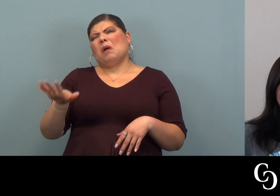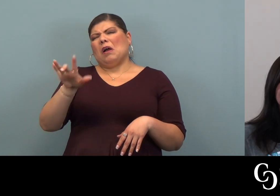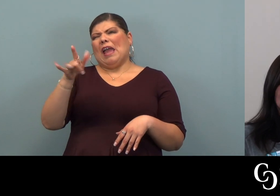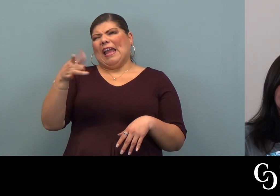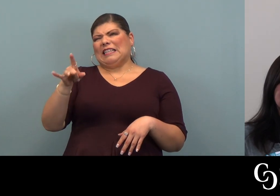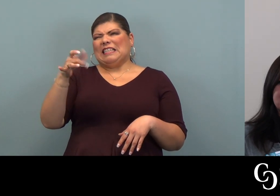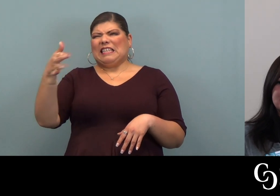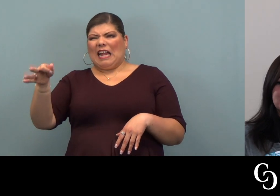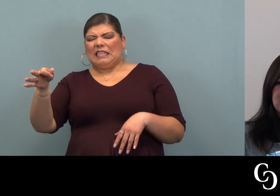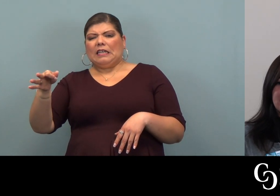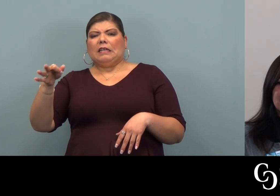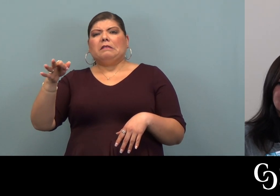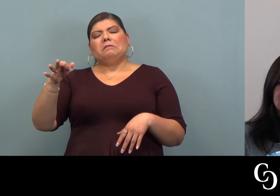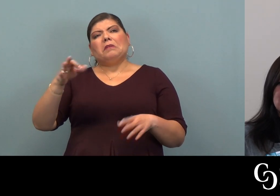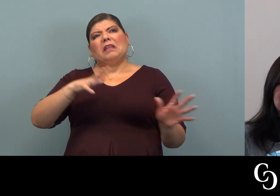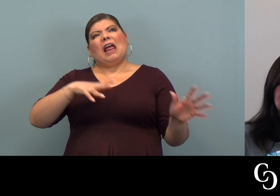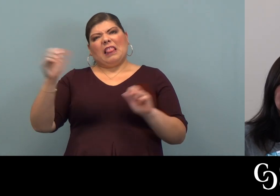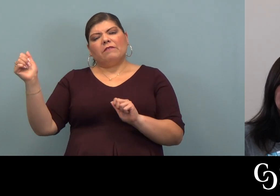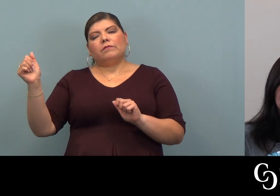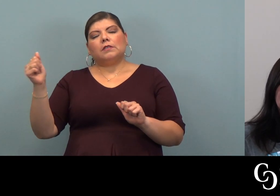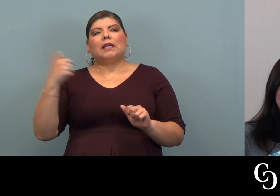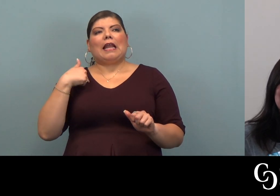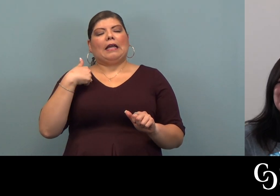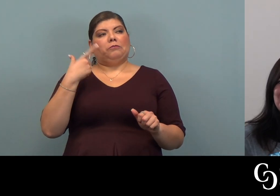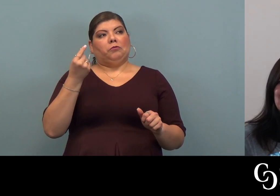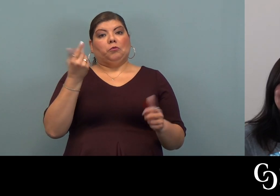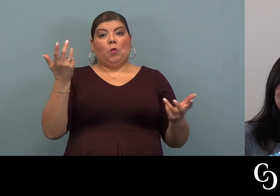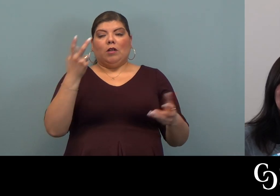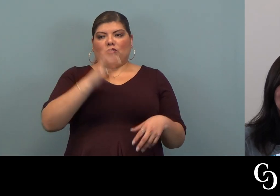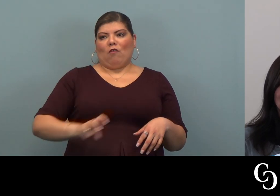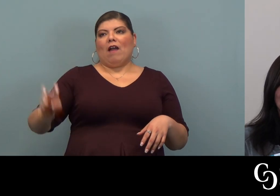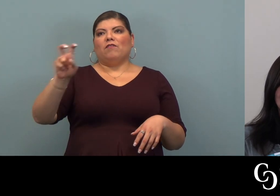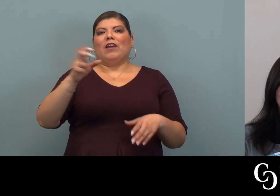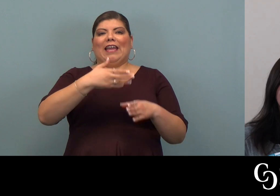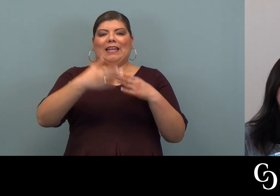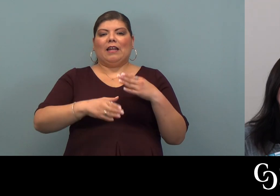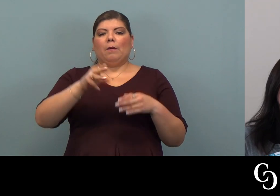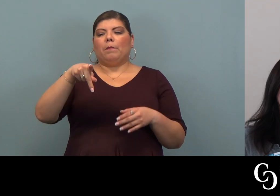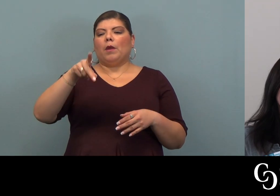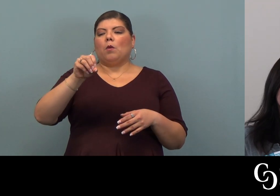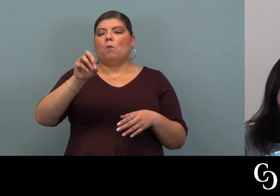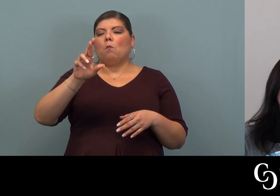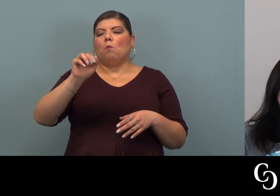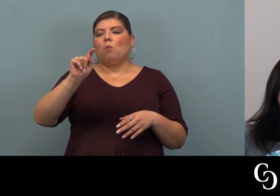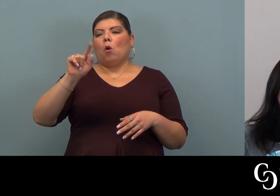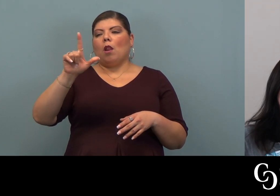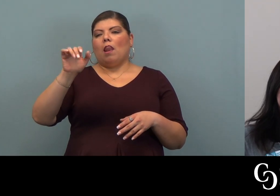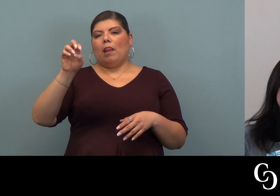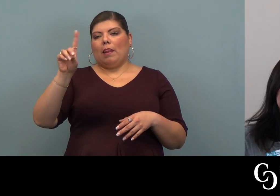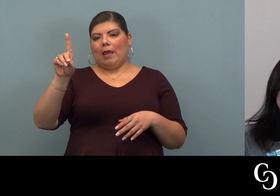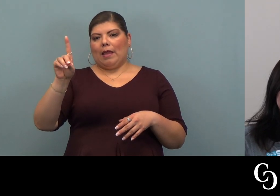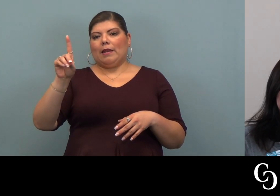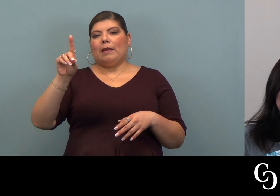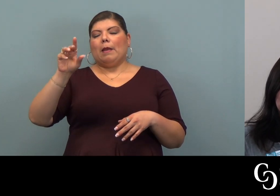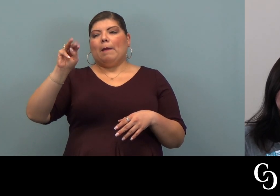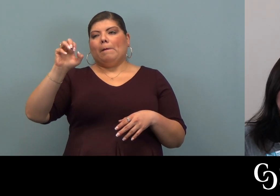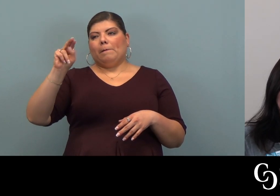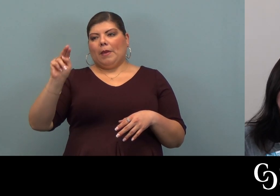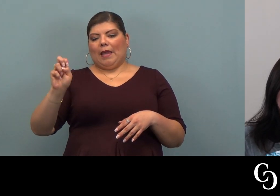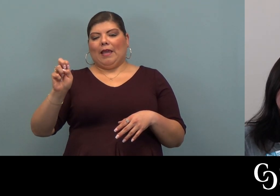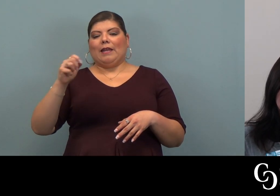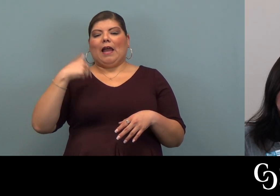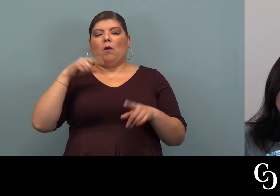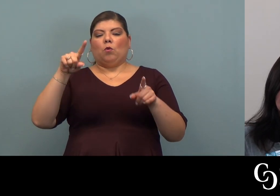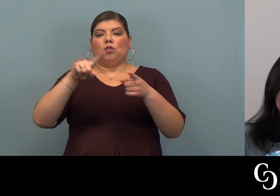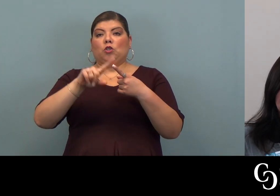19, left, started doing some traveling, ended up in Portland, Maine, graduated from the University of Maine-Augusta in mental